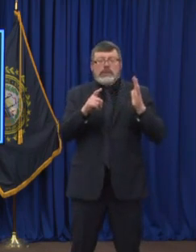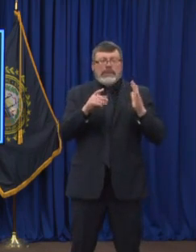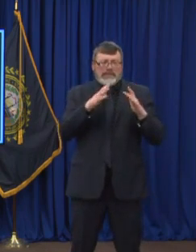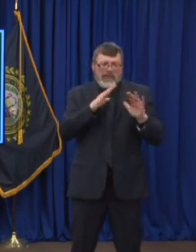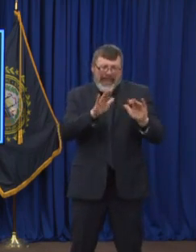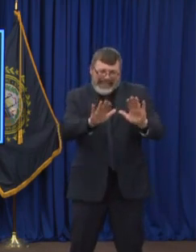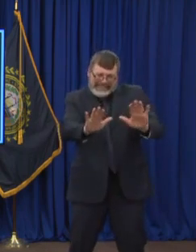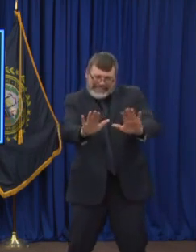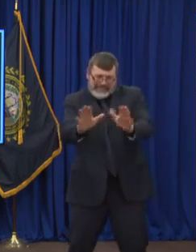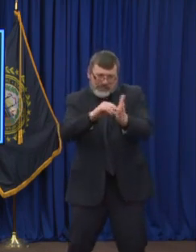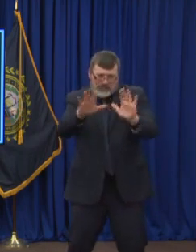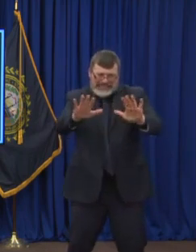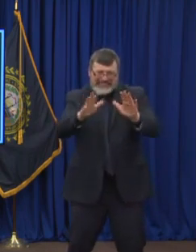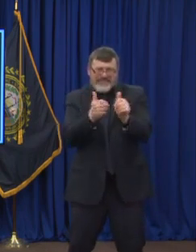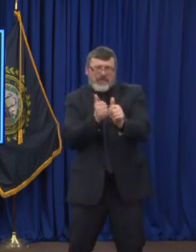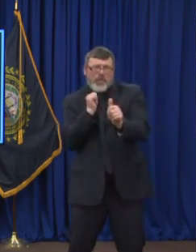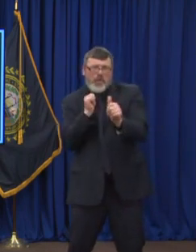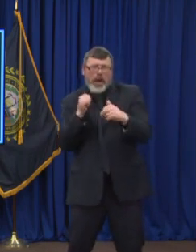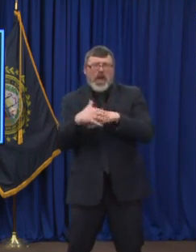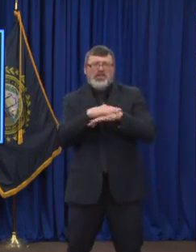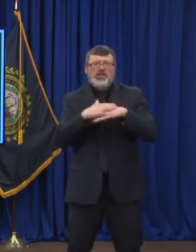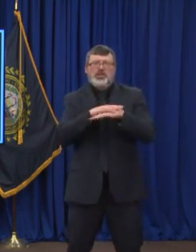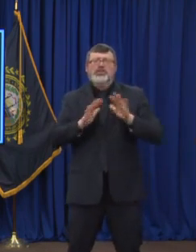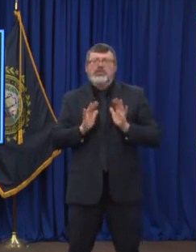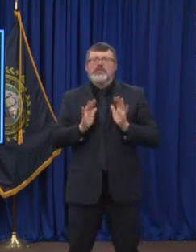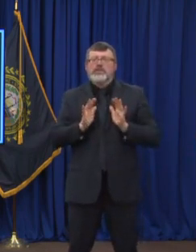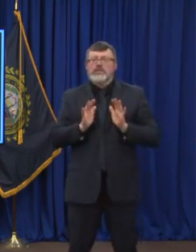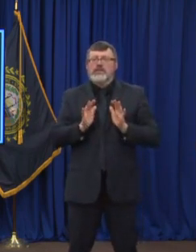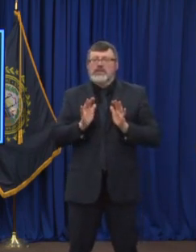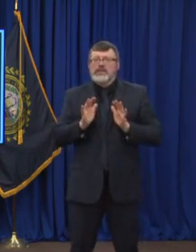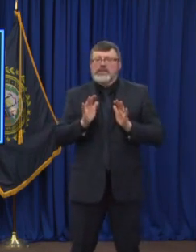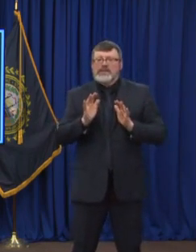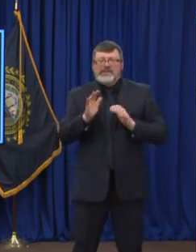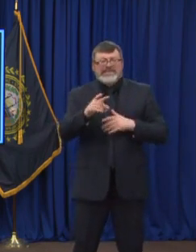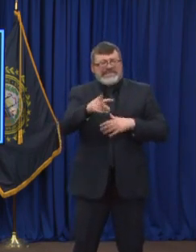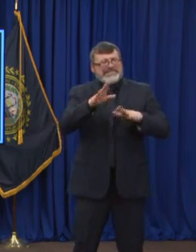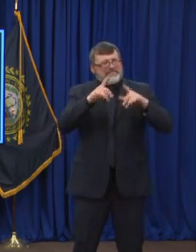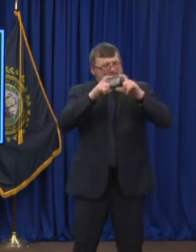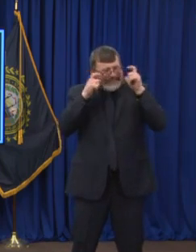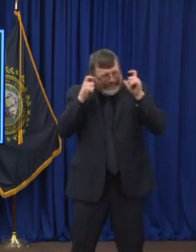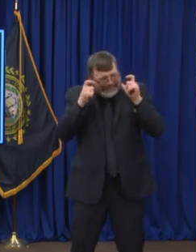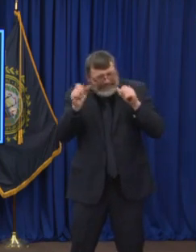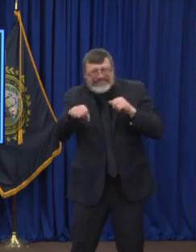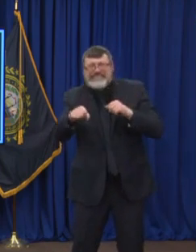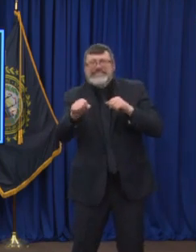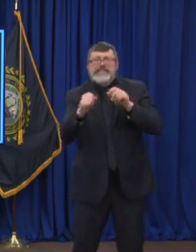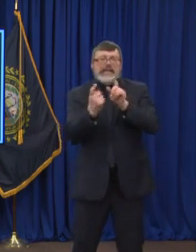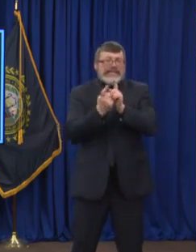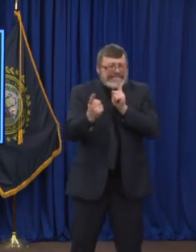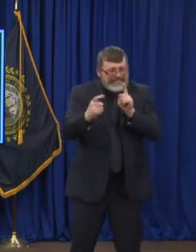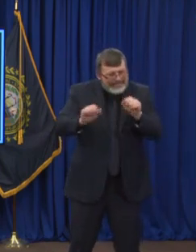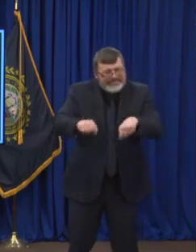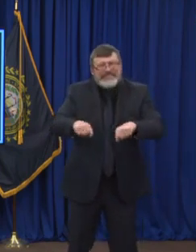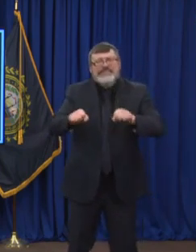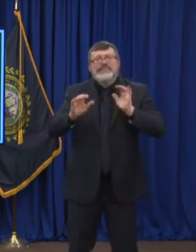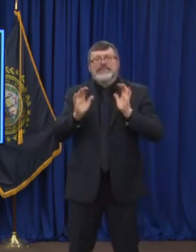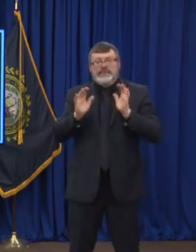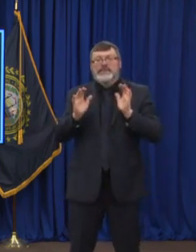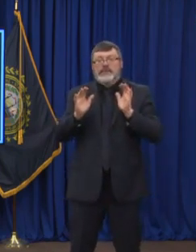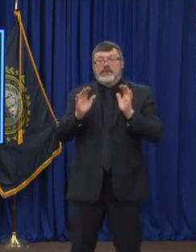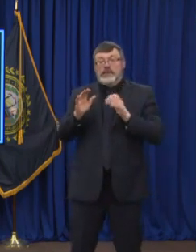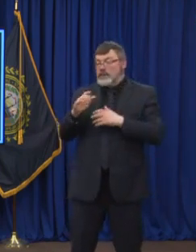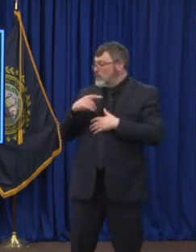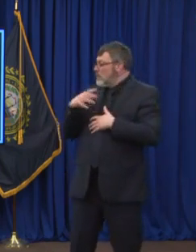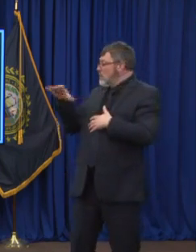interactions, wearing our masks and those sorts of things. And so hopefully this little temporary plateau, which is also being seen across the country. You see university